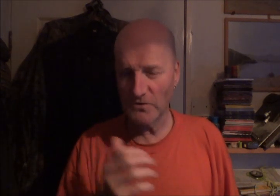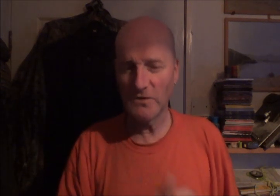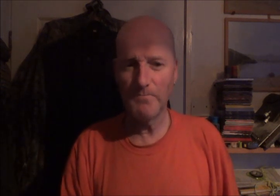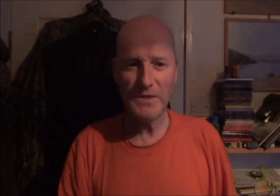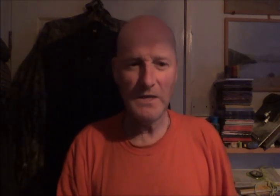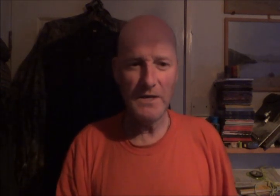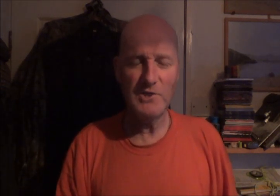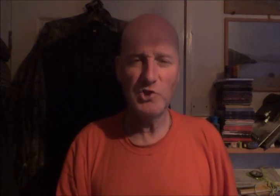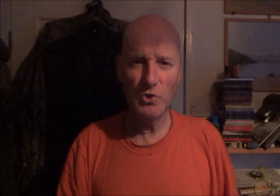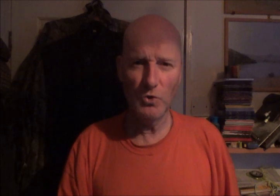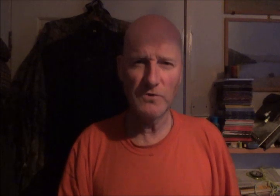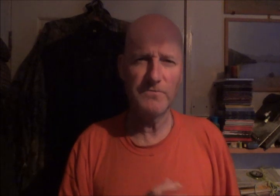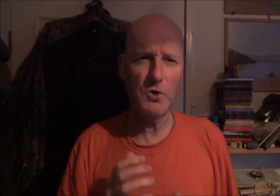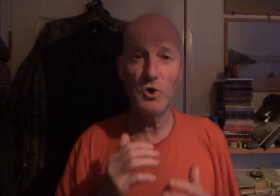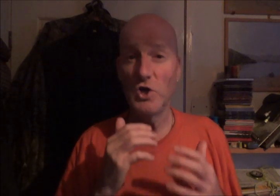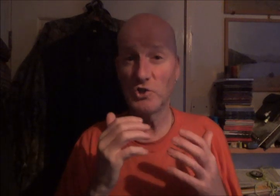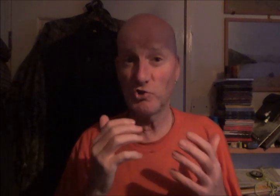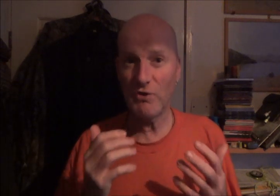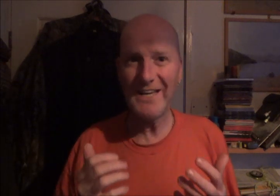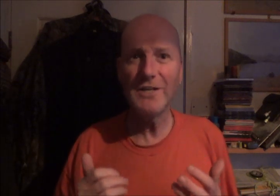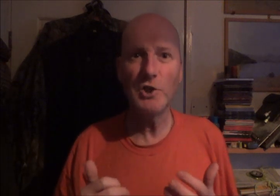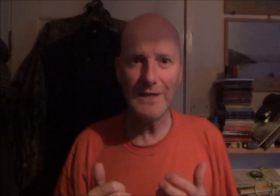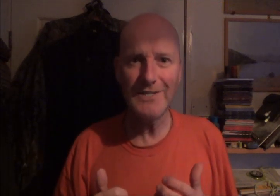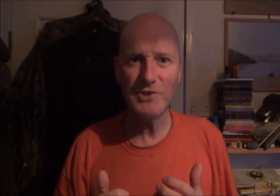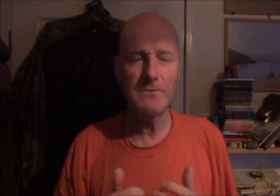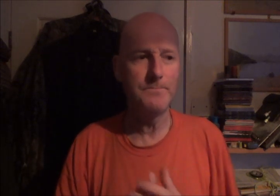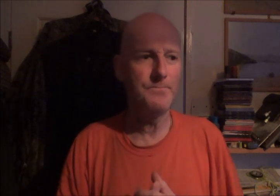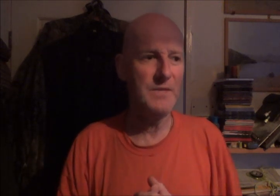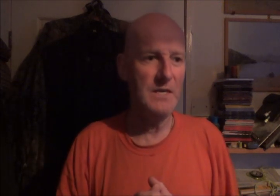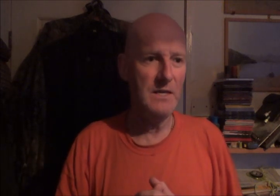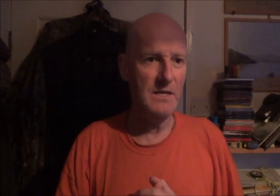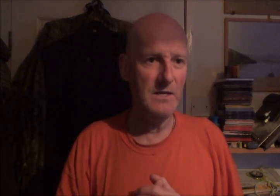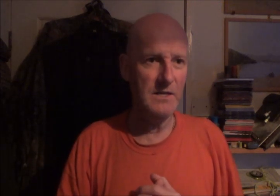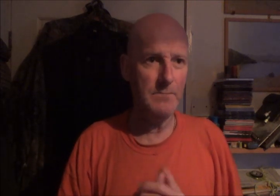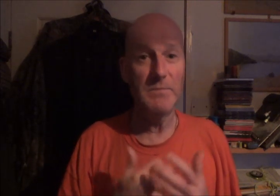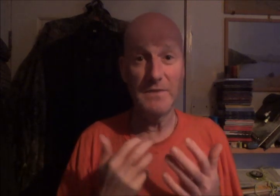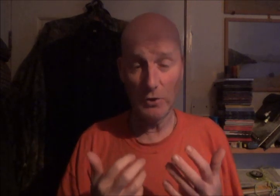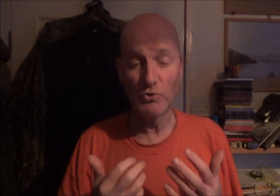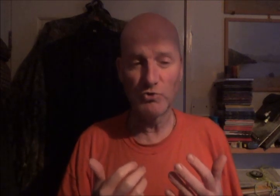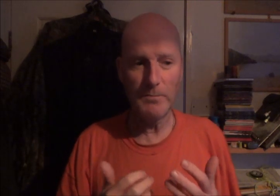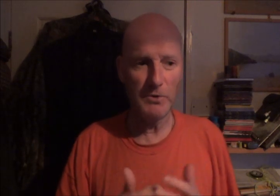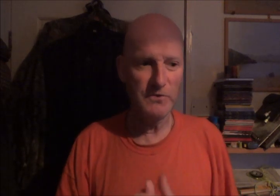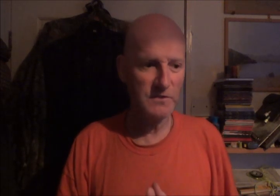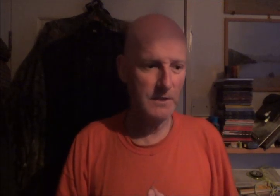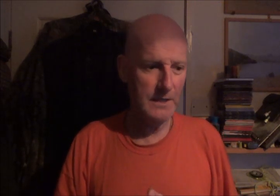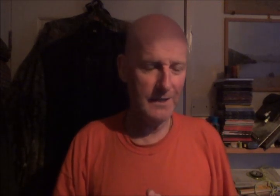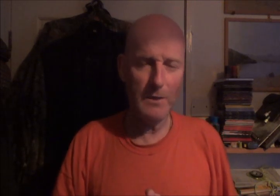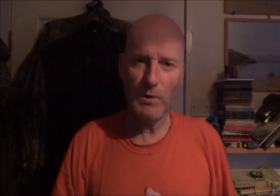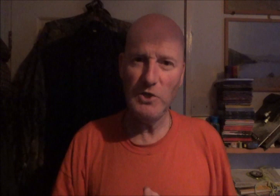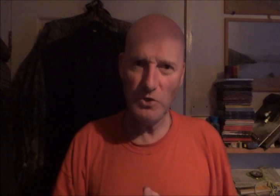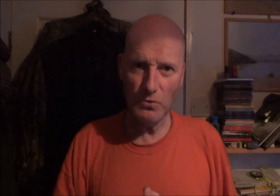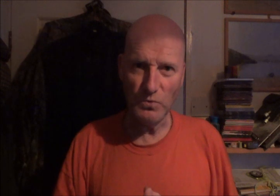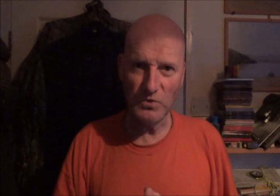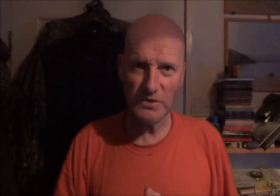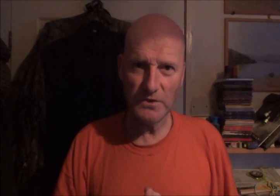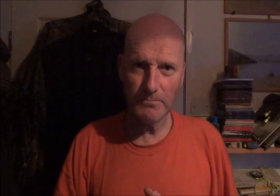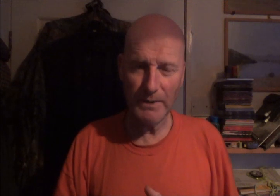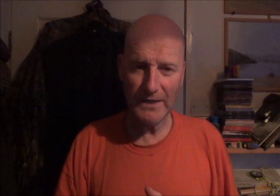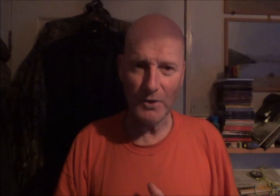point. It's short for triangulation. They're called trig points and they were used by